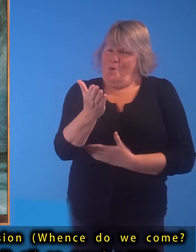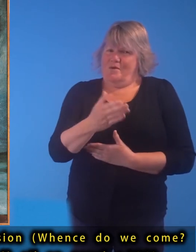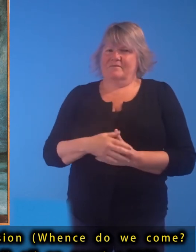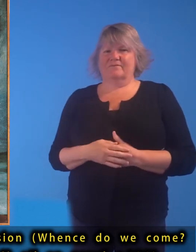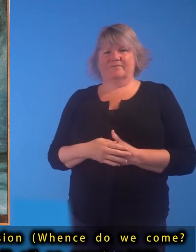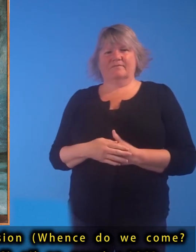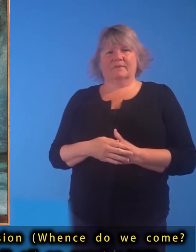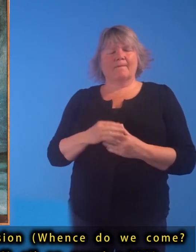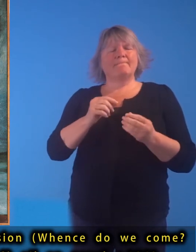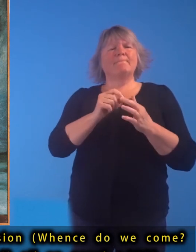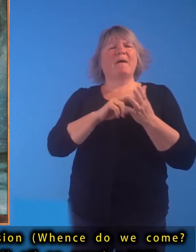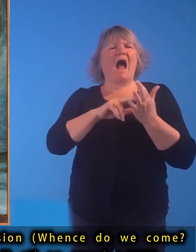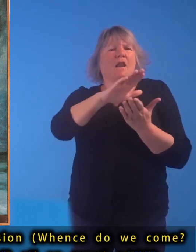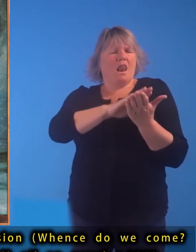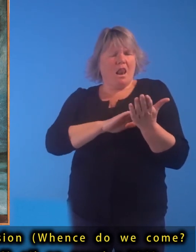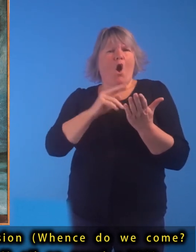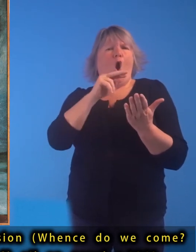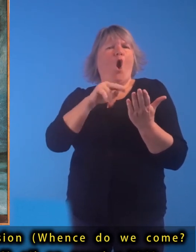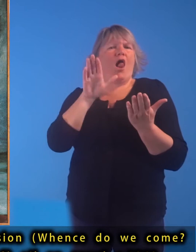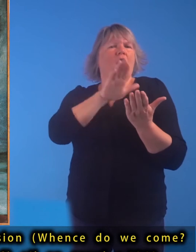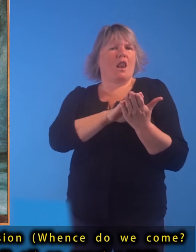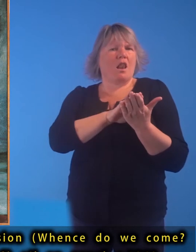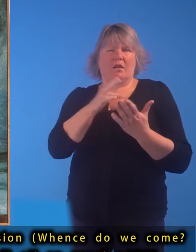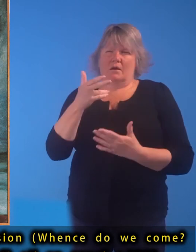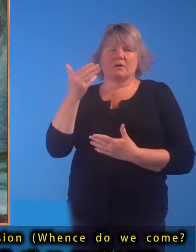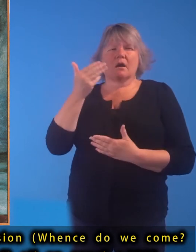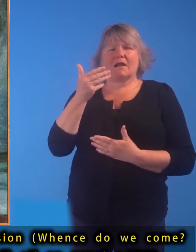Oil on Panel Circa 1968